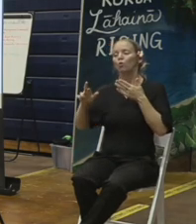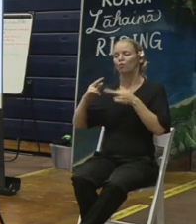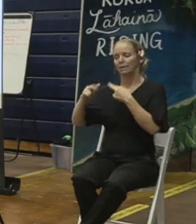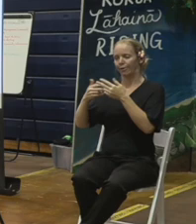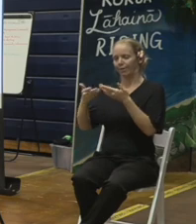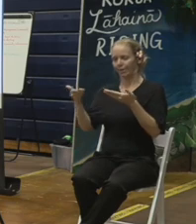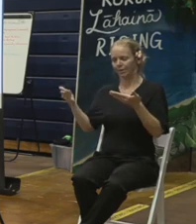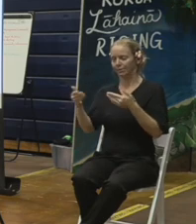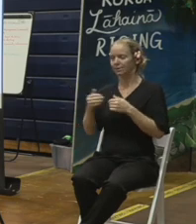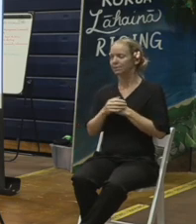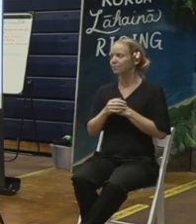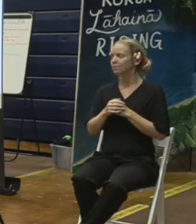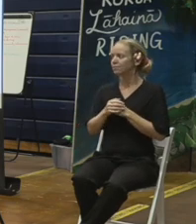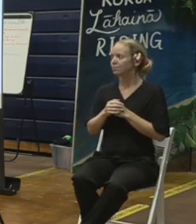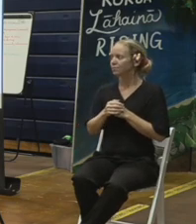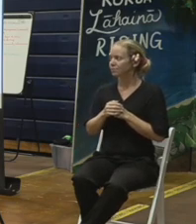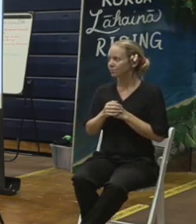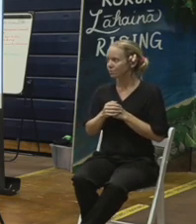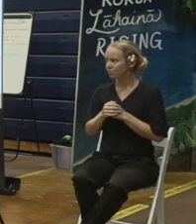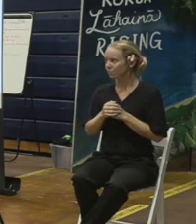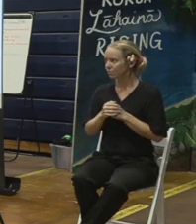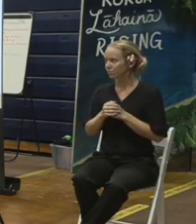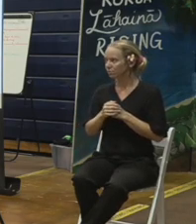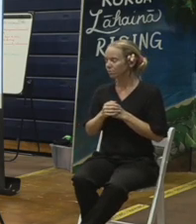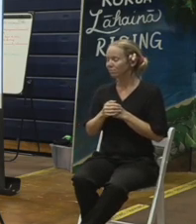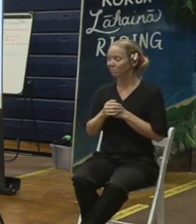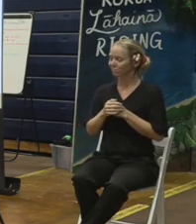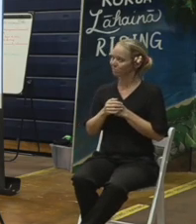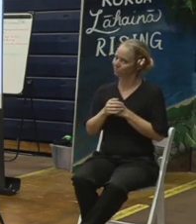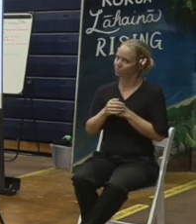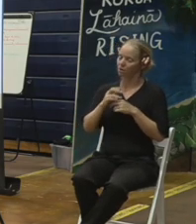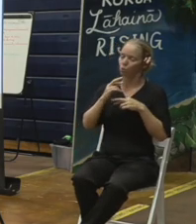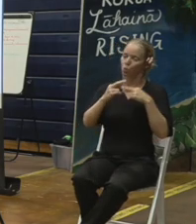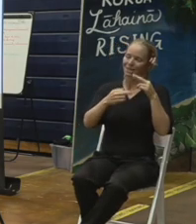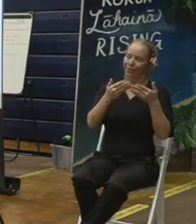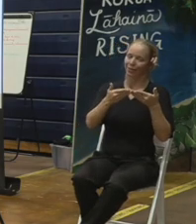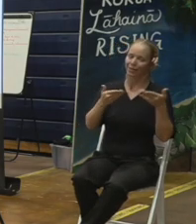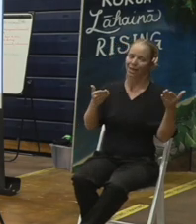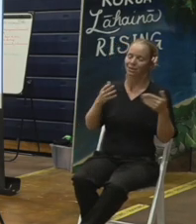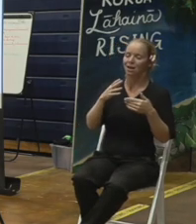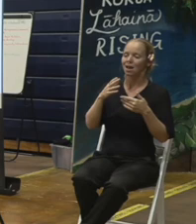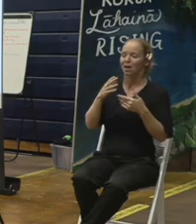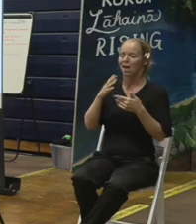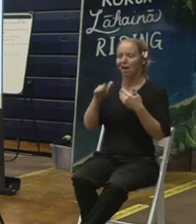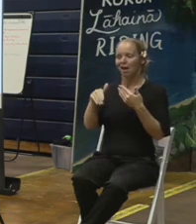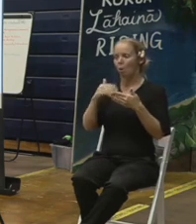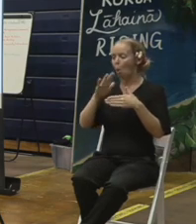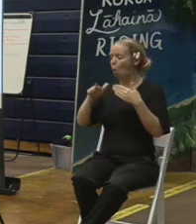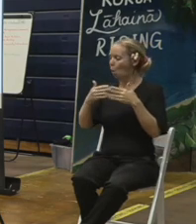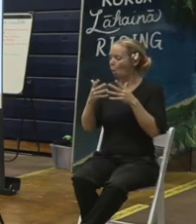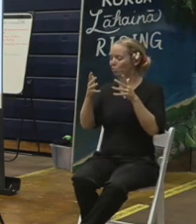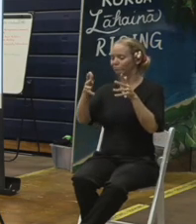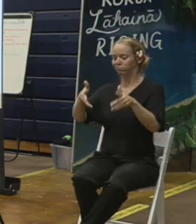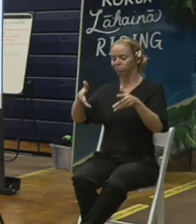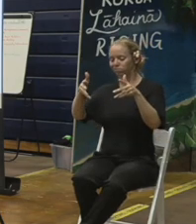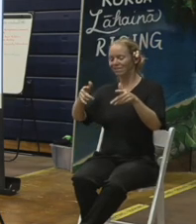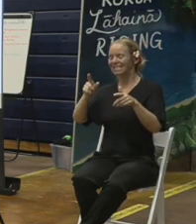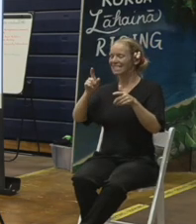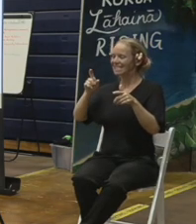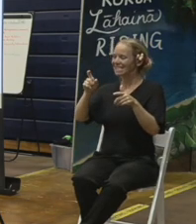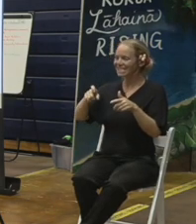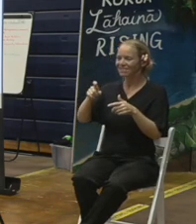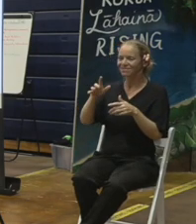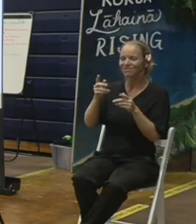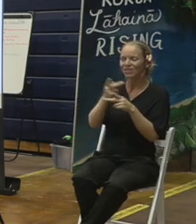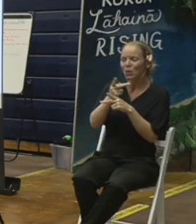material, as discussed, does also need a place to go, which I know is a major reason we're here speaking with you tonight, to help